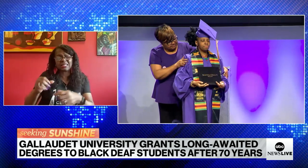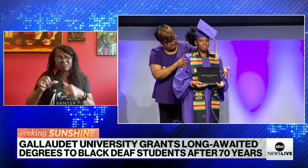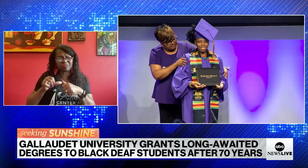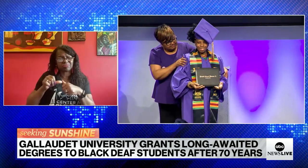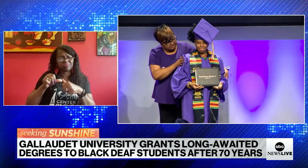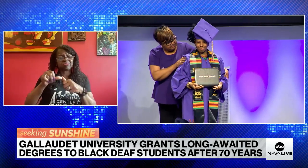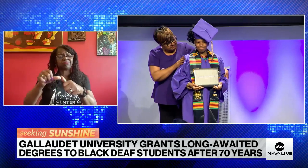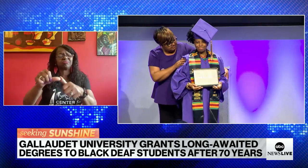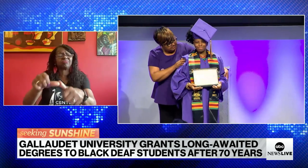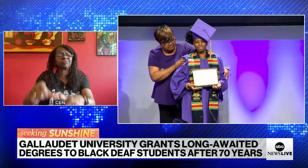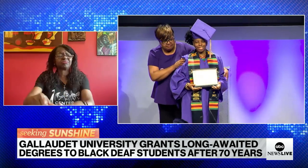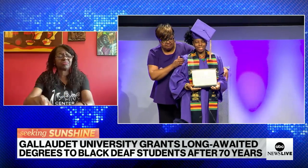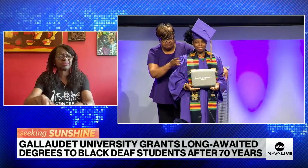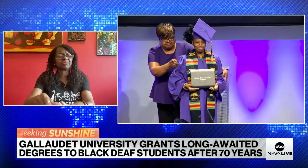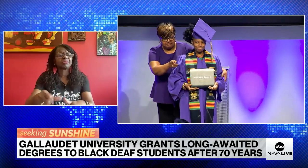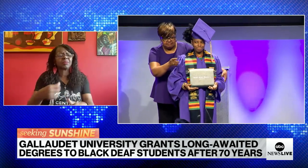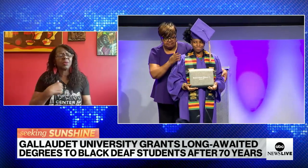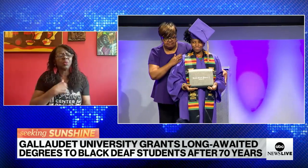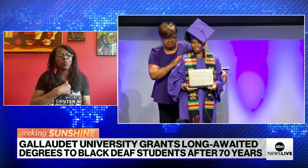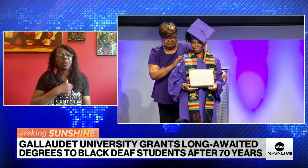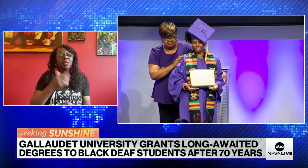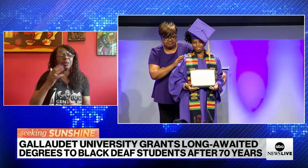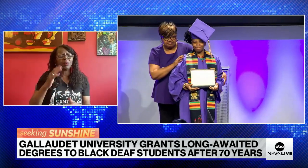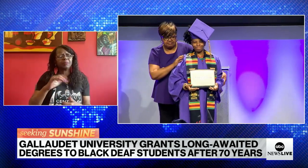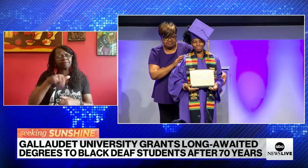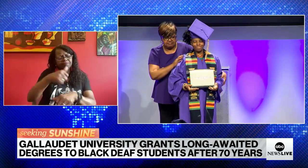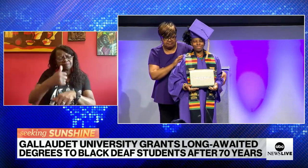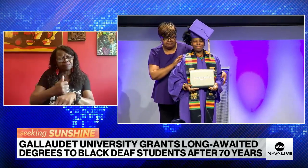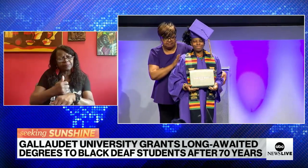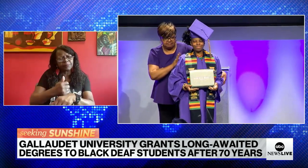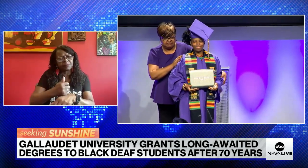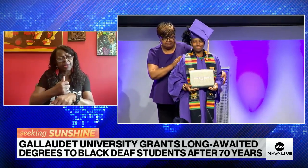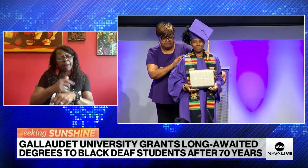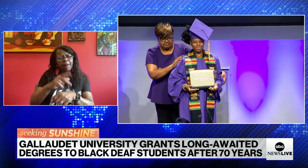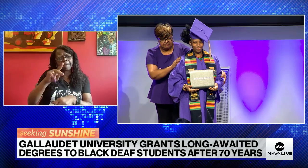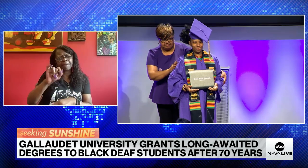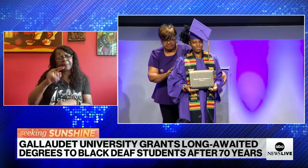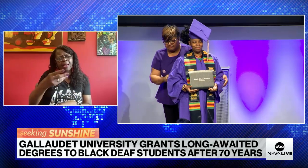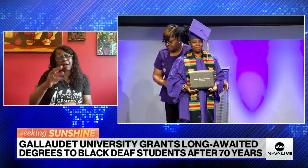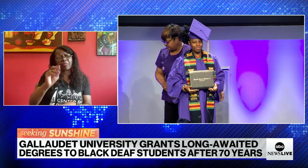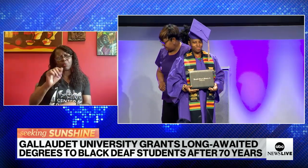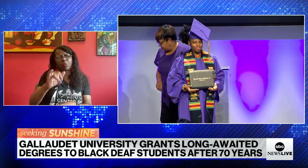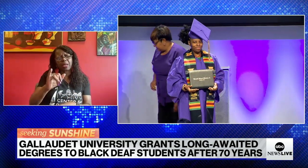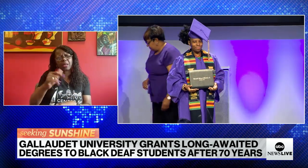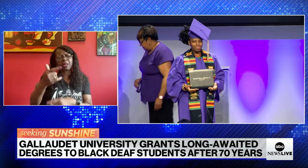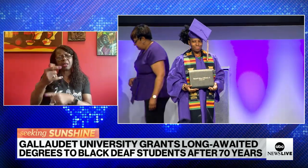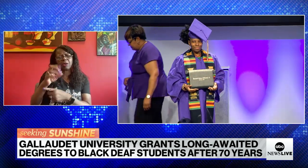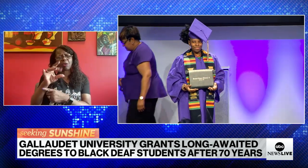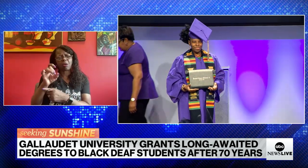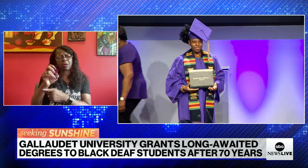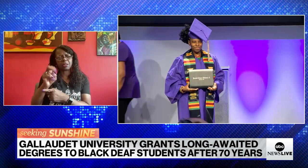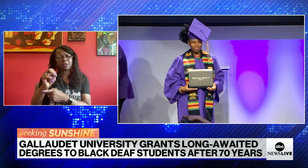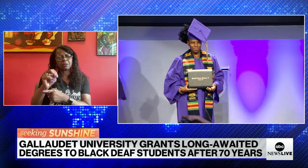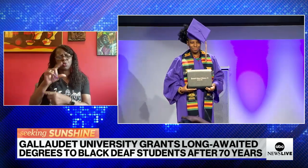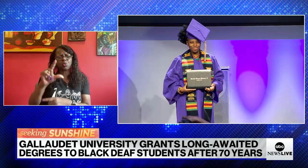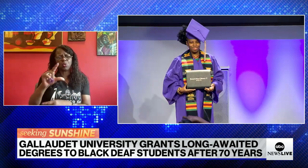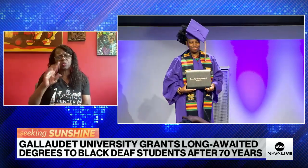said, I believe that the legacy of Louise B. Miller will certainly continue to go on. And we also have the